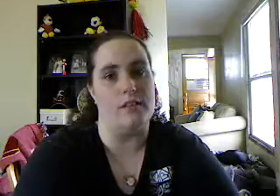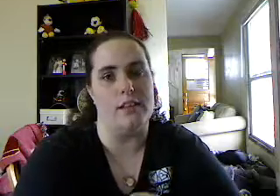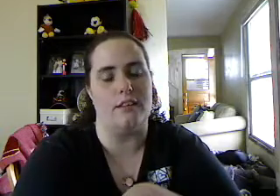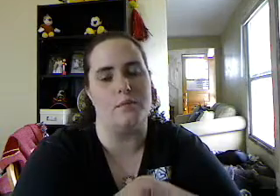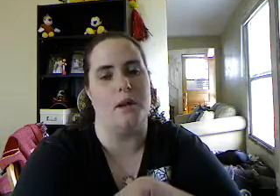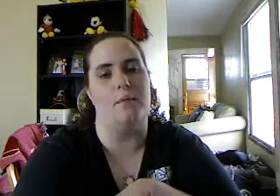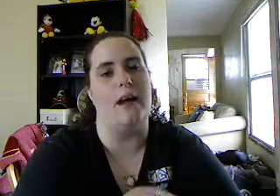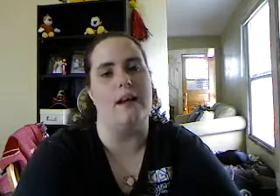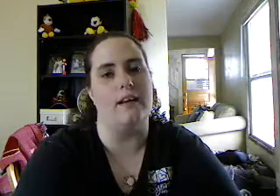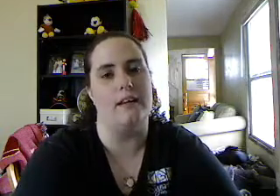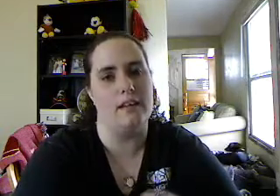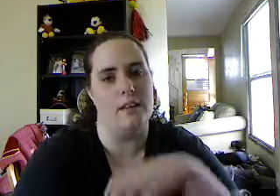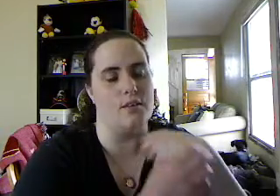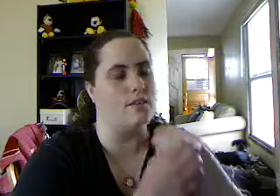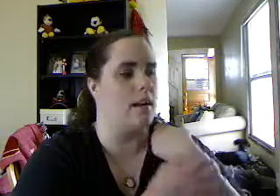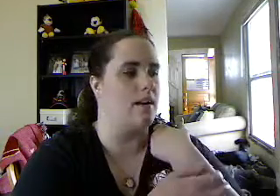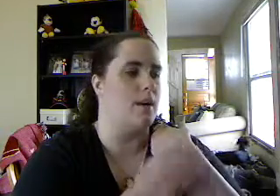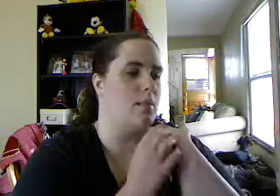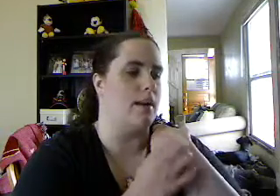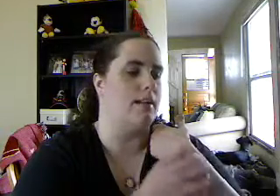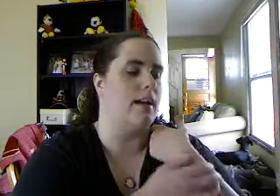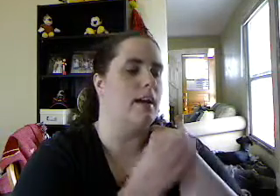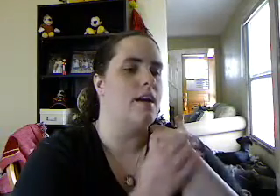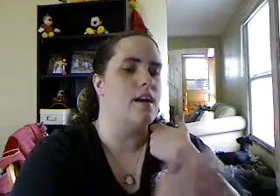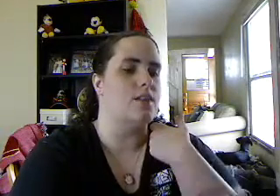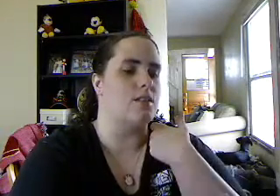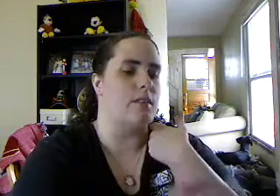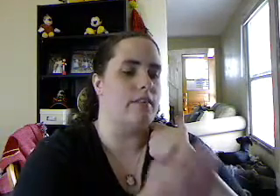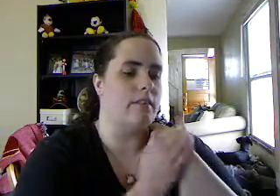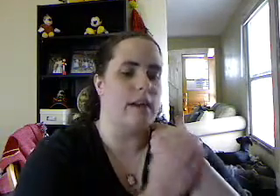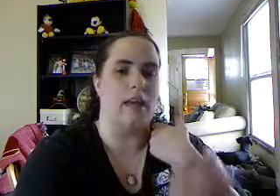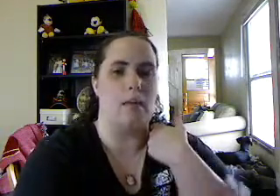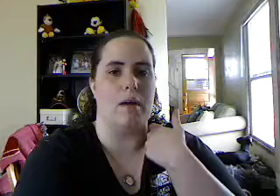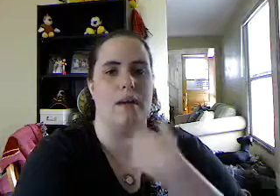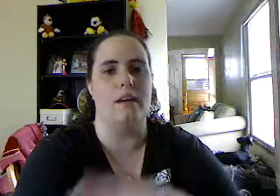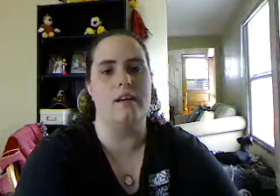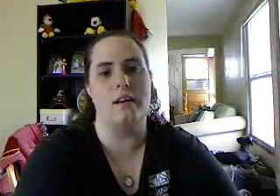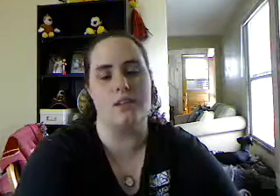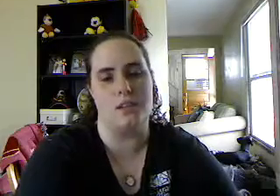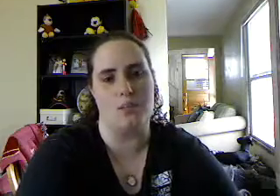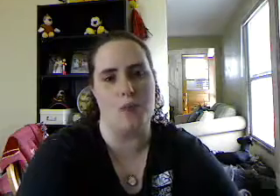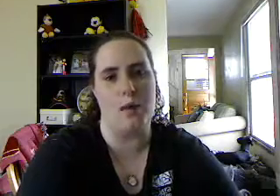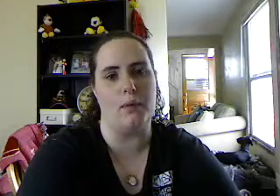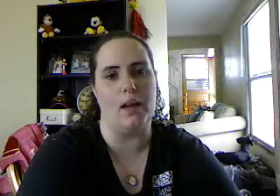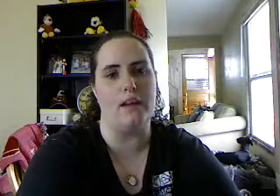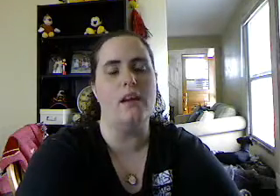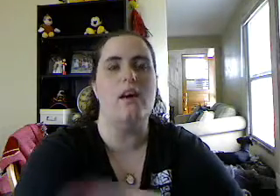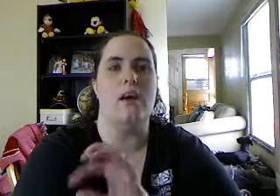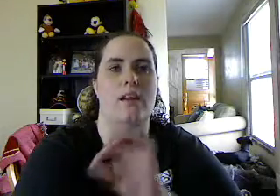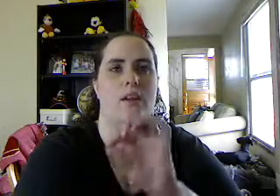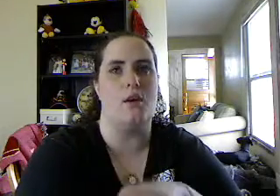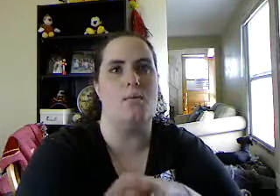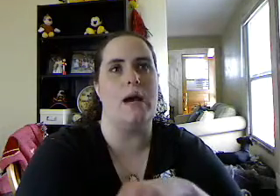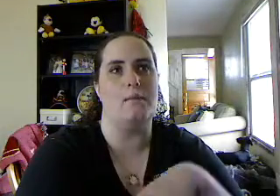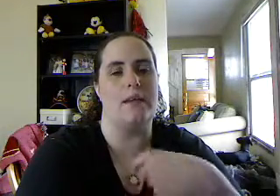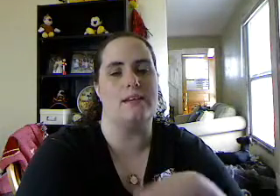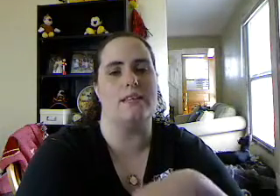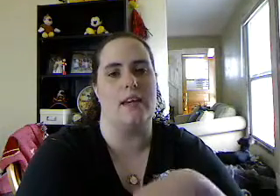love needles, but I'm not, you know, scared of them or anything. So then the lady came in to draw my blood. And, you know, my biggest thing